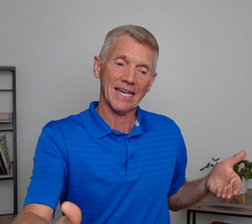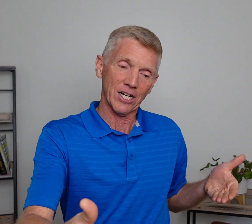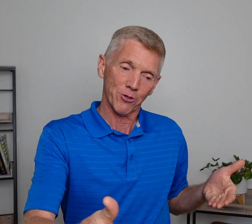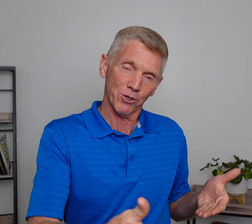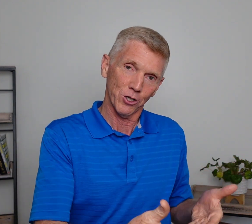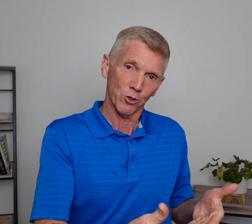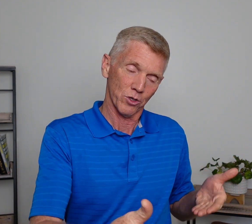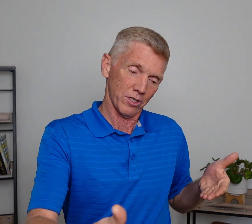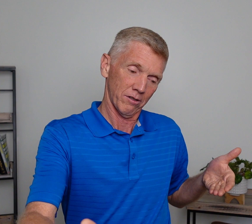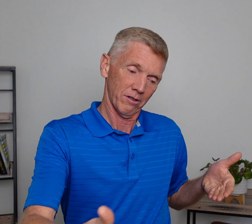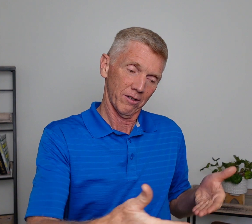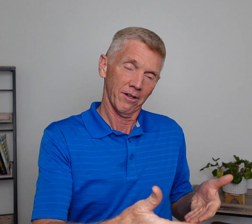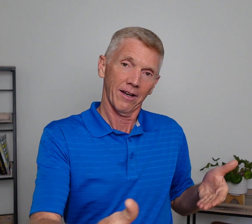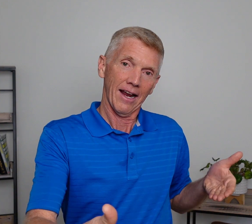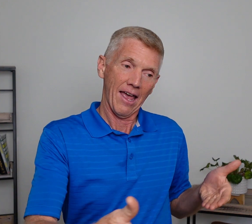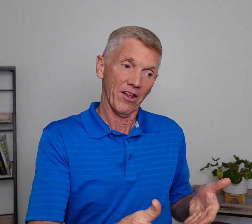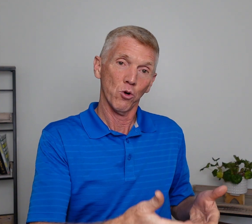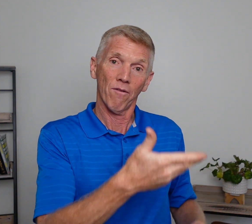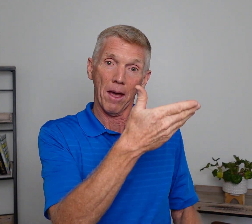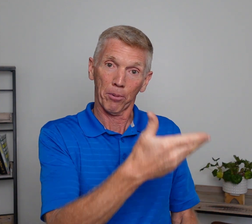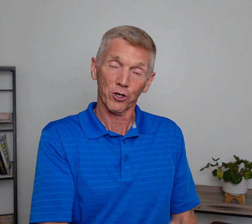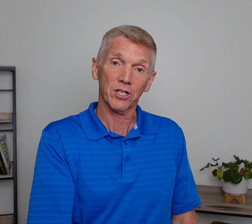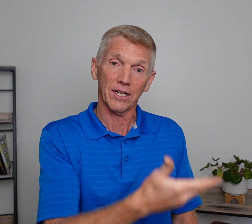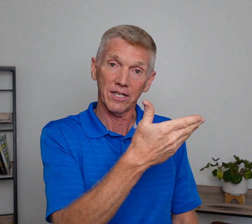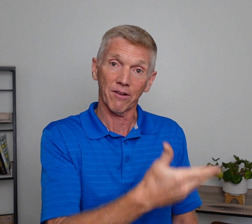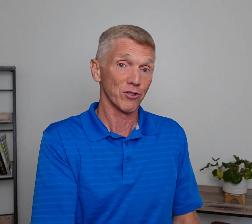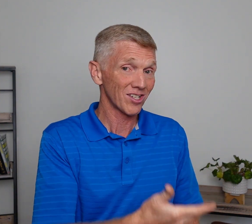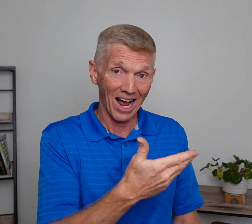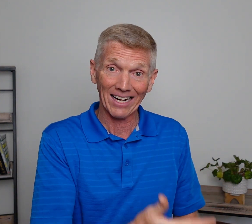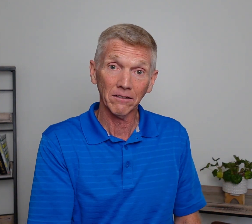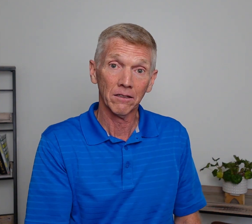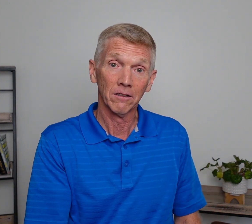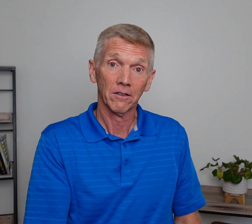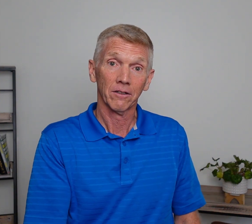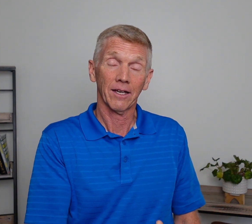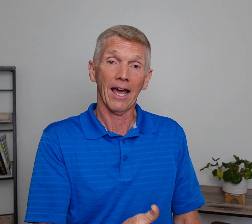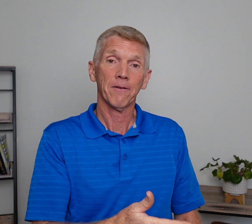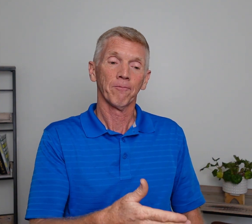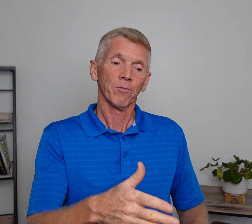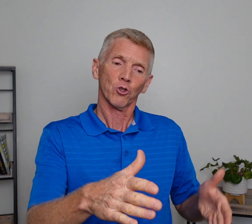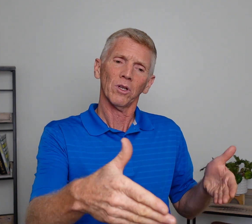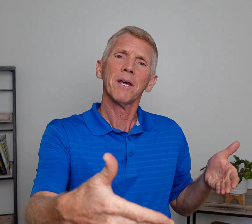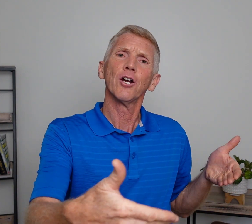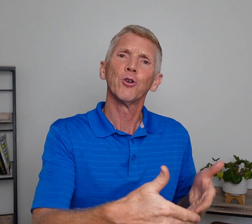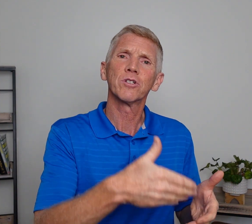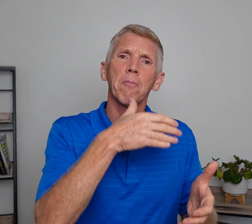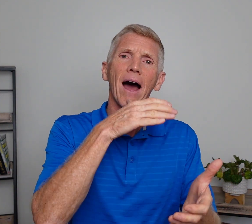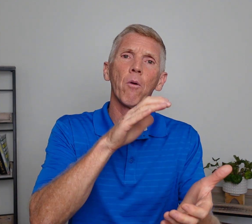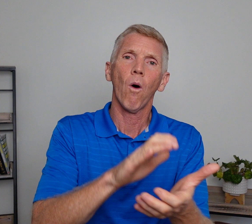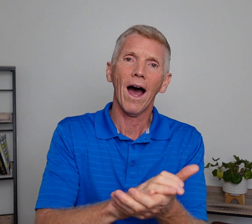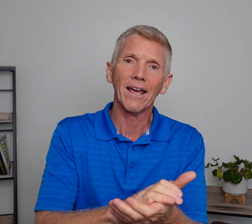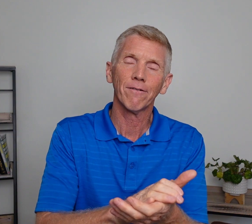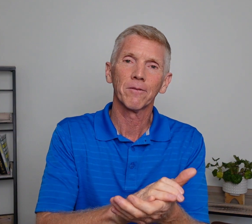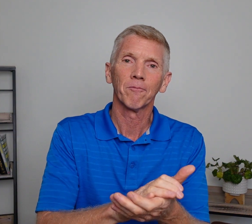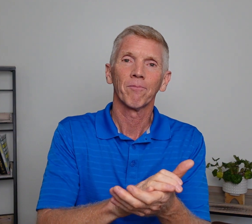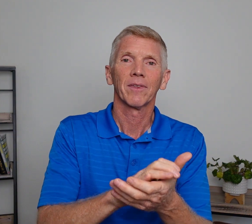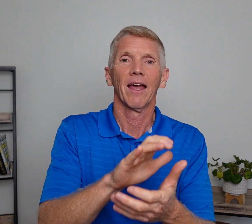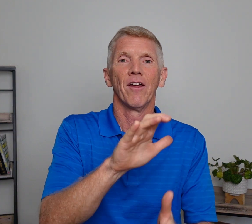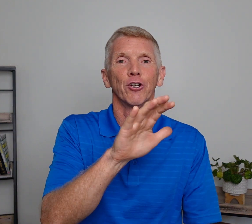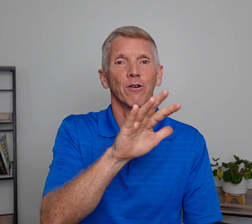introduce. And then whoever that person is. If there's a title, okay? So let me introduce my wife. And then you're going